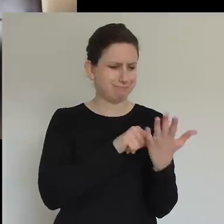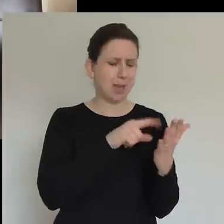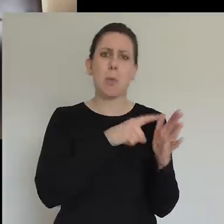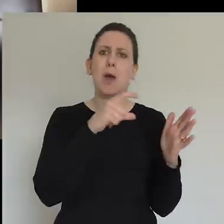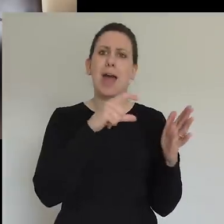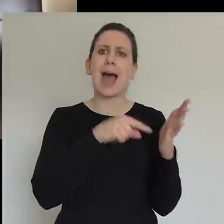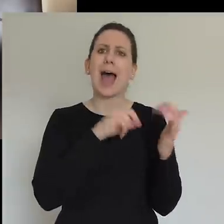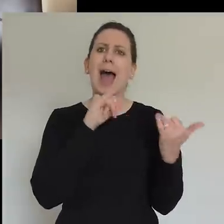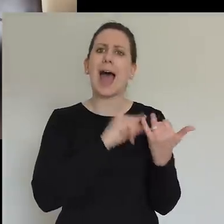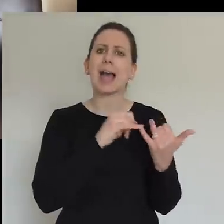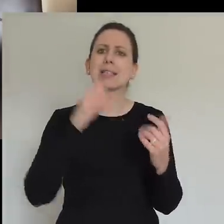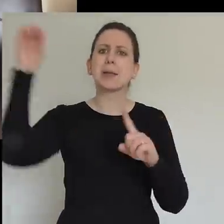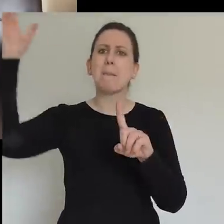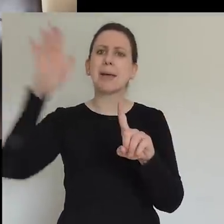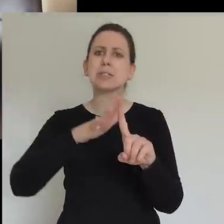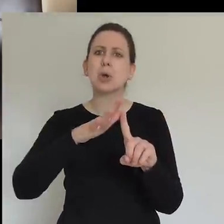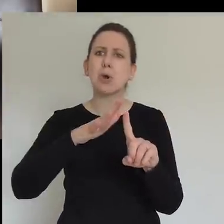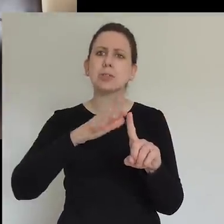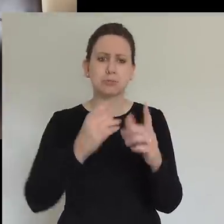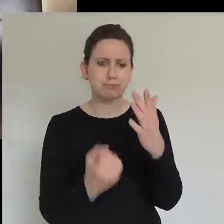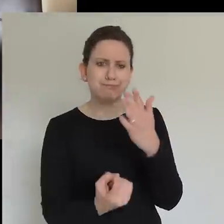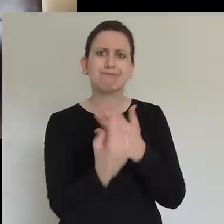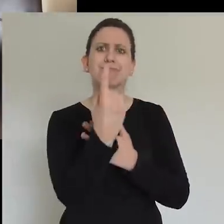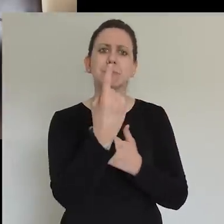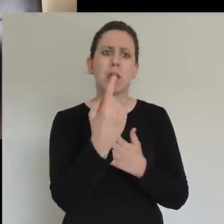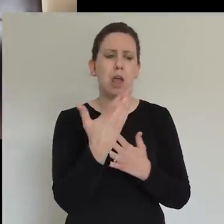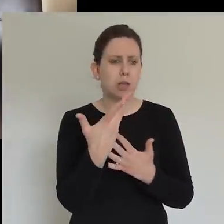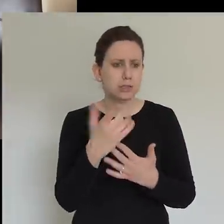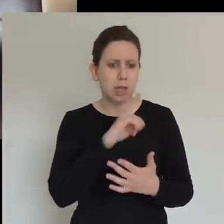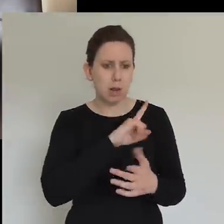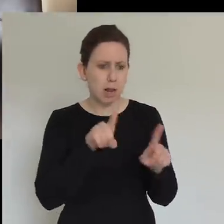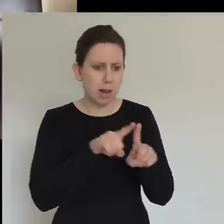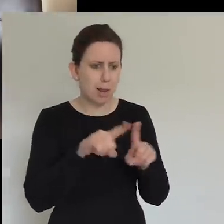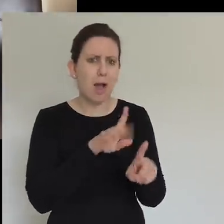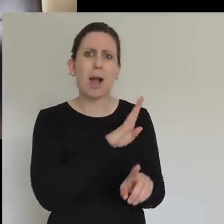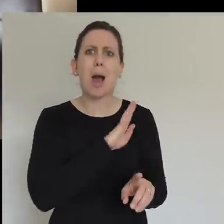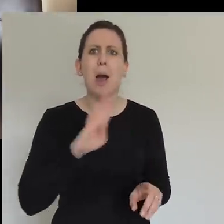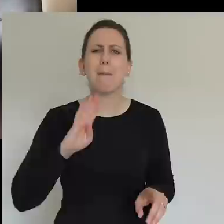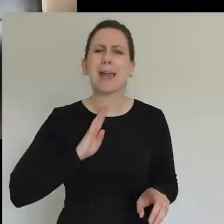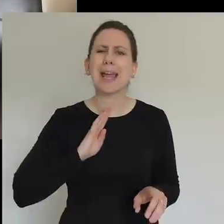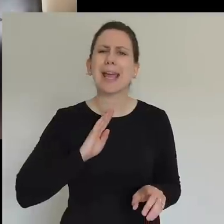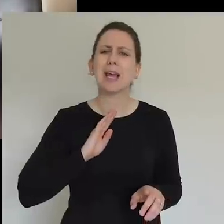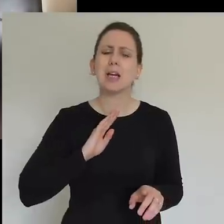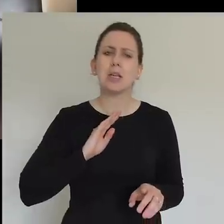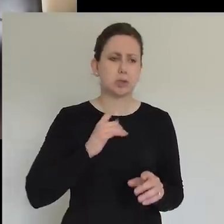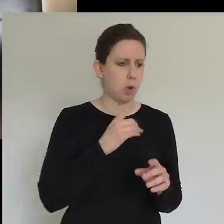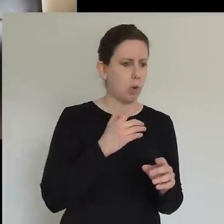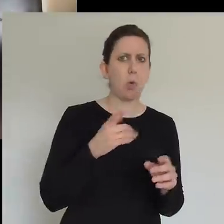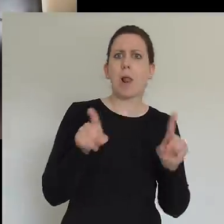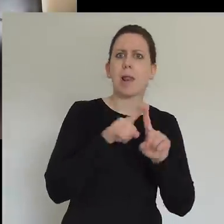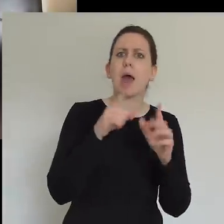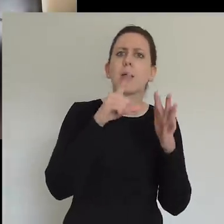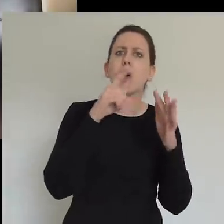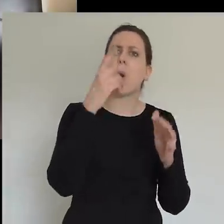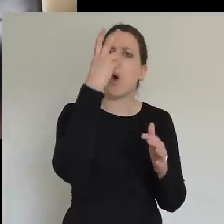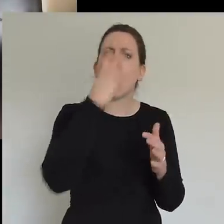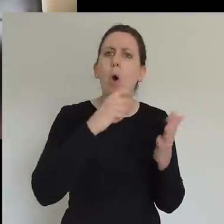rising. And it's the Ezekiel army. know, it's Ezekiel 47. It's those bones that have been breathed to life,